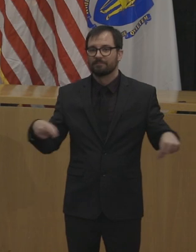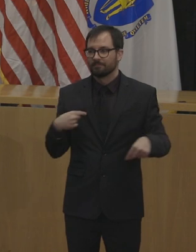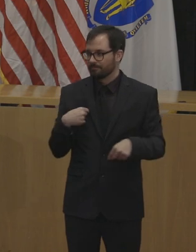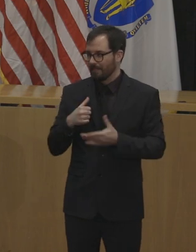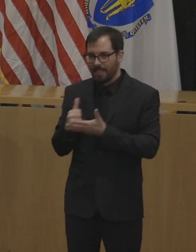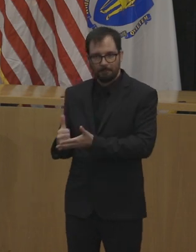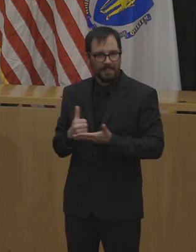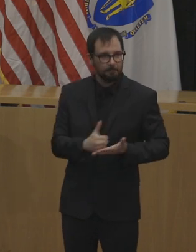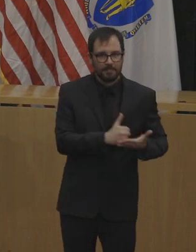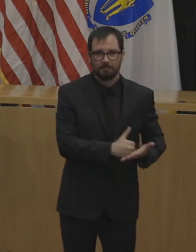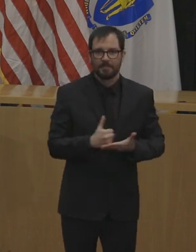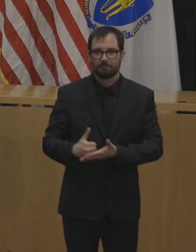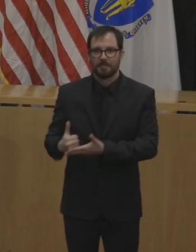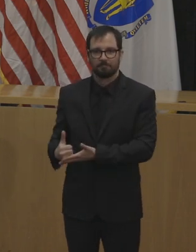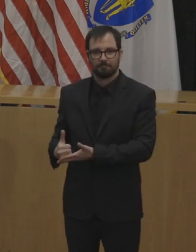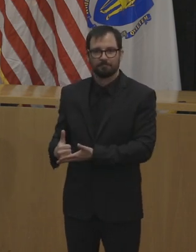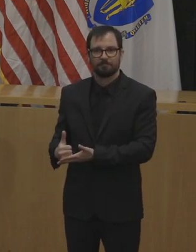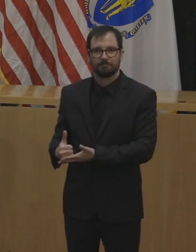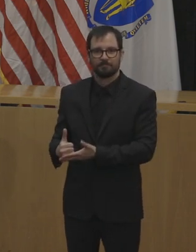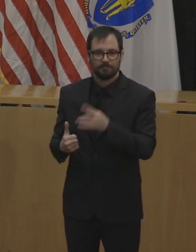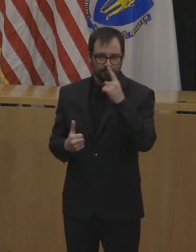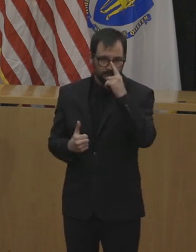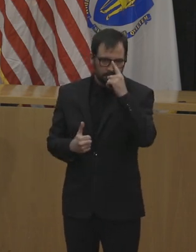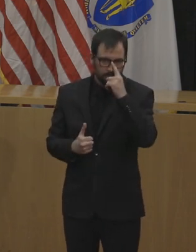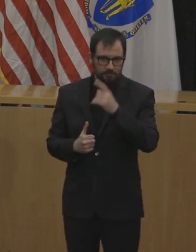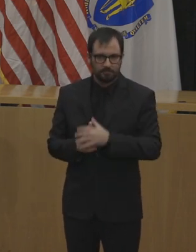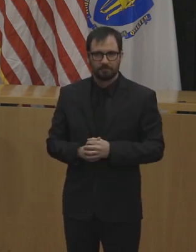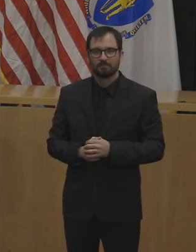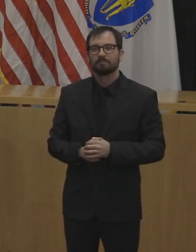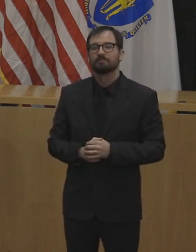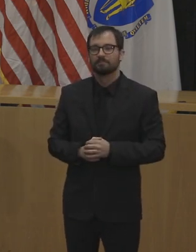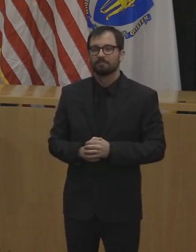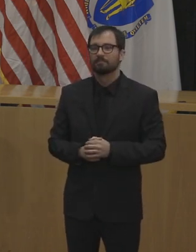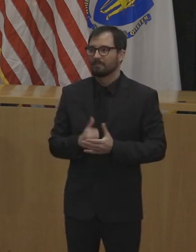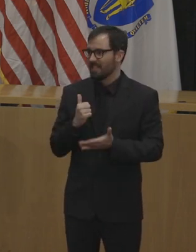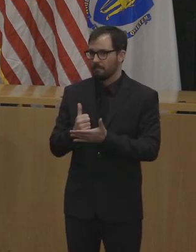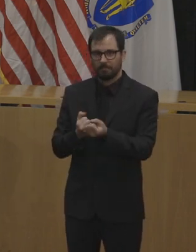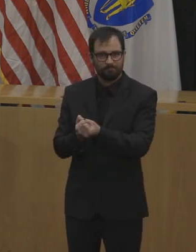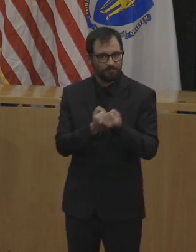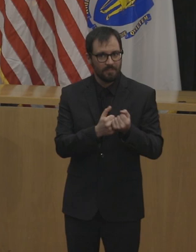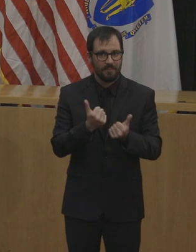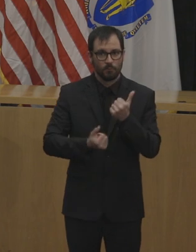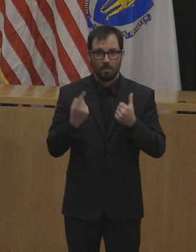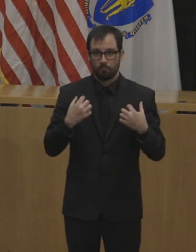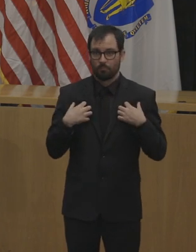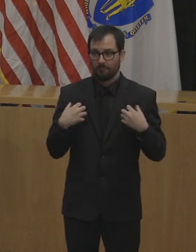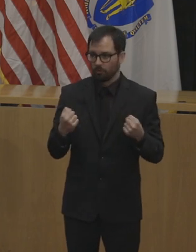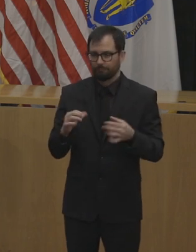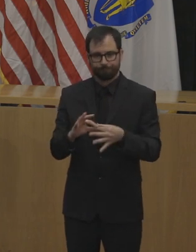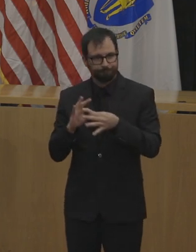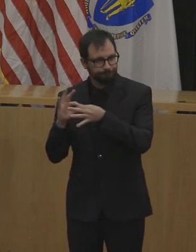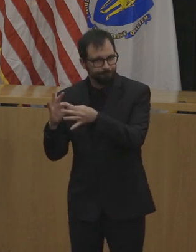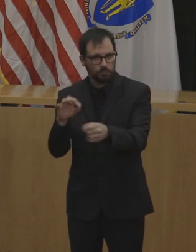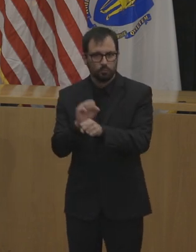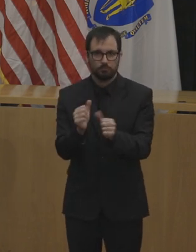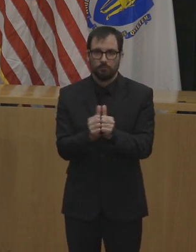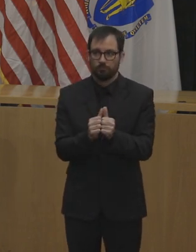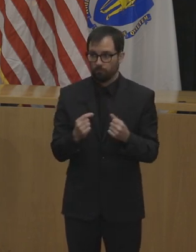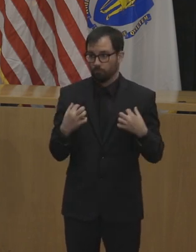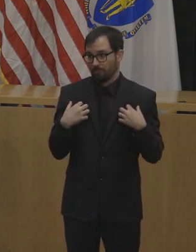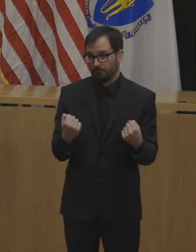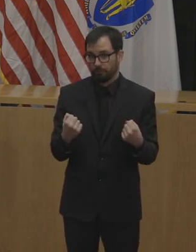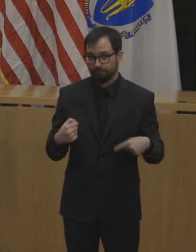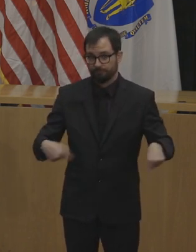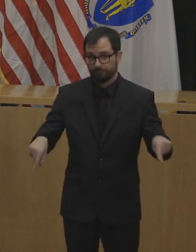and eventually recover. We know that we will all do better when we work together, and I just want to thank everyone